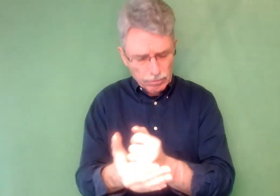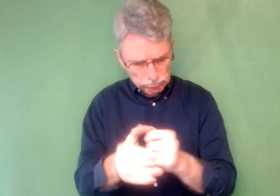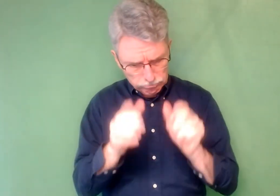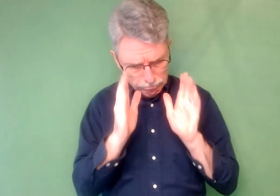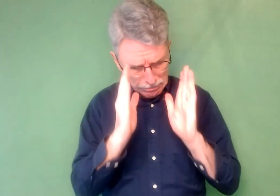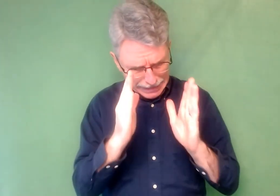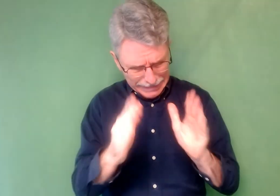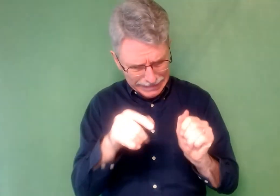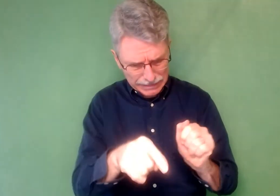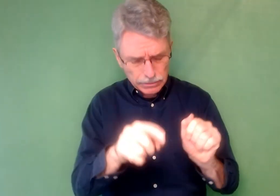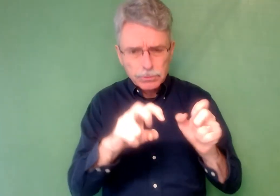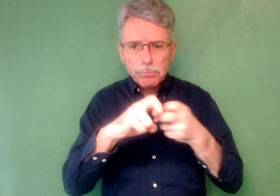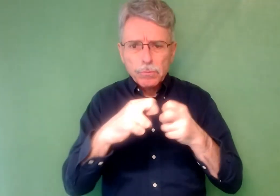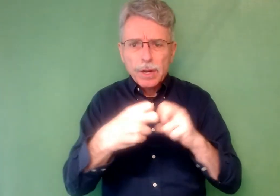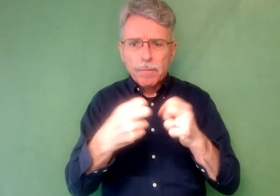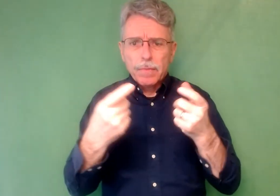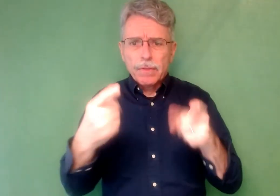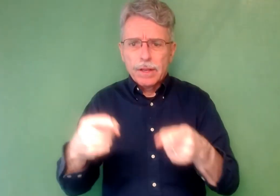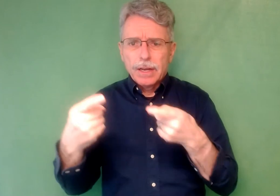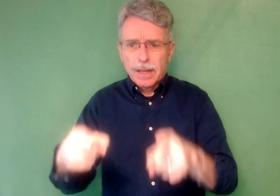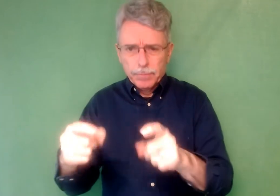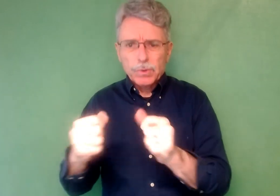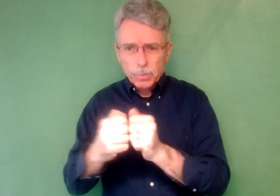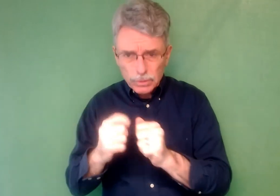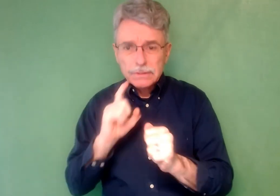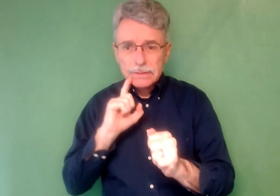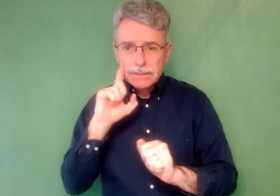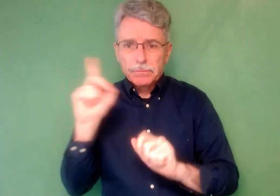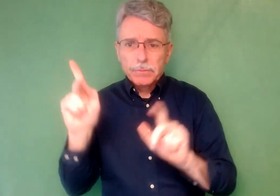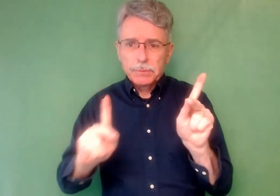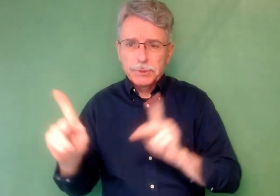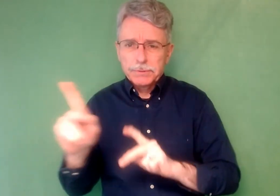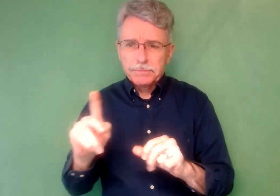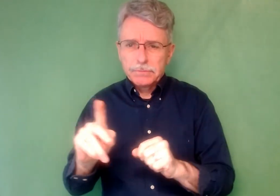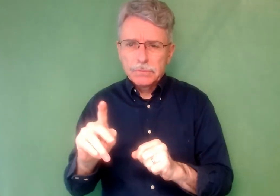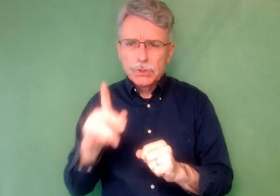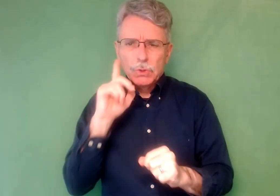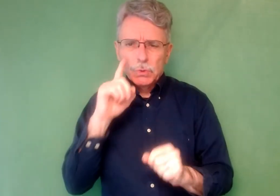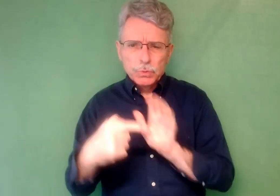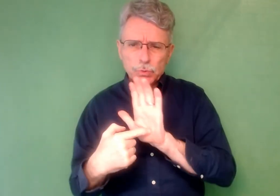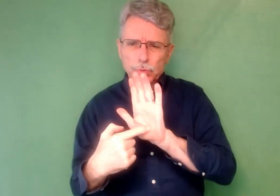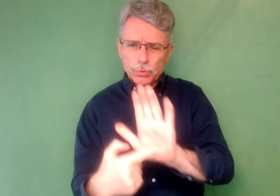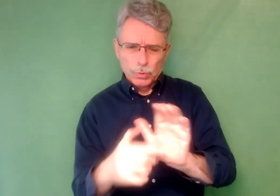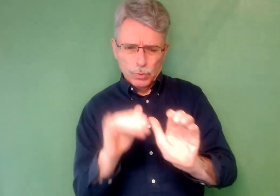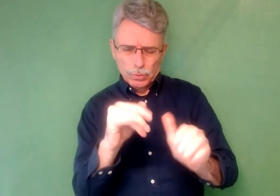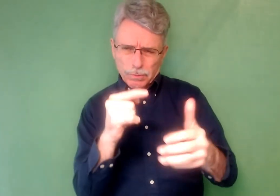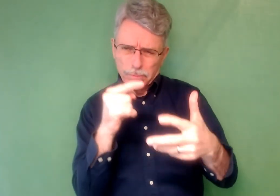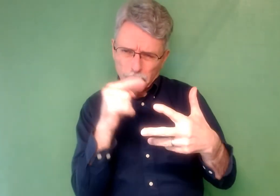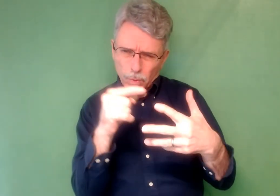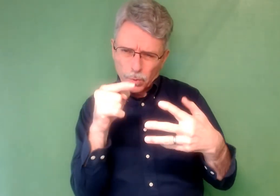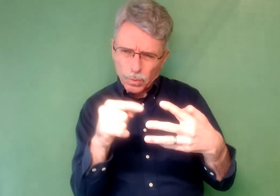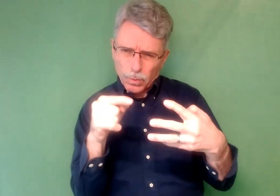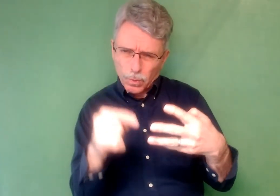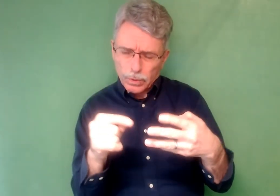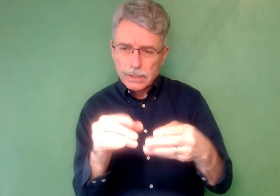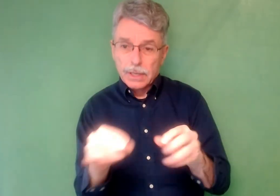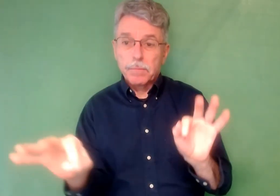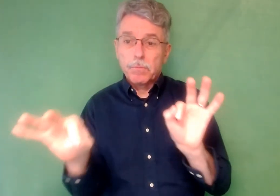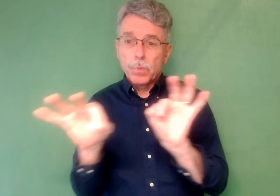into three sections which include 1. Research and Evaluation 2. Theory, Practice, and